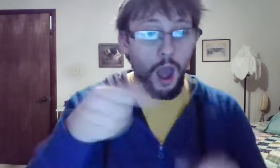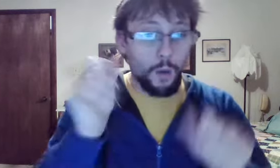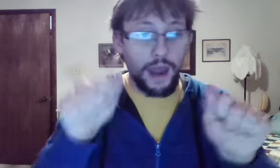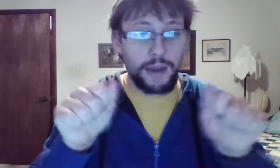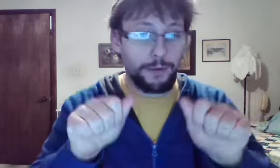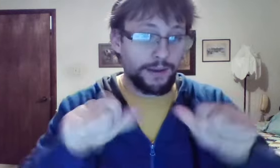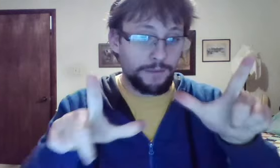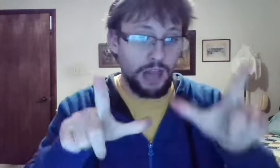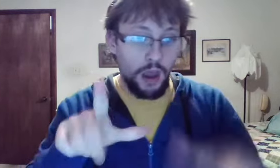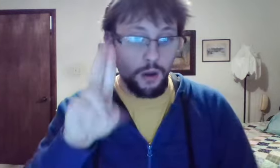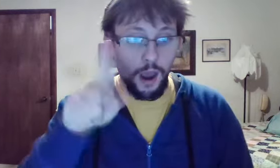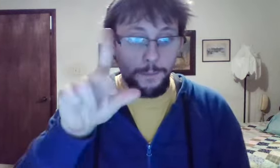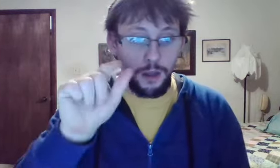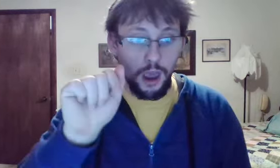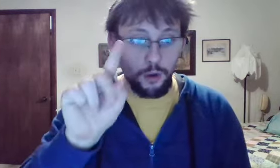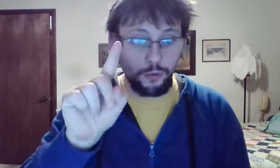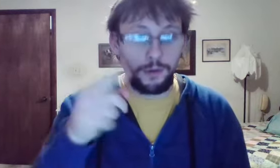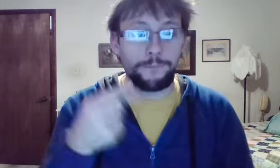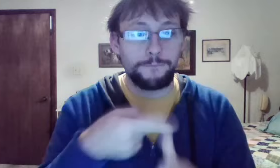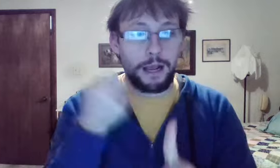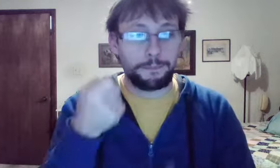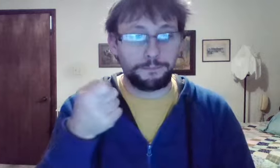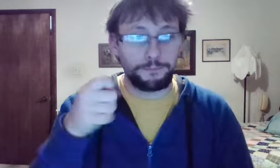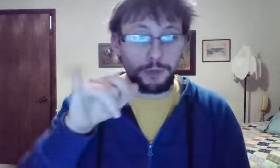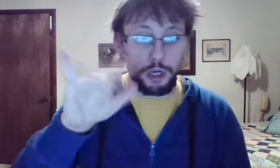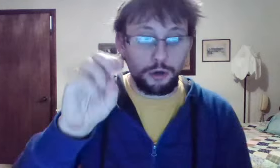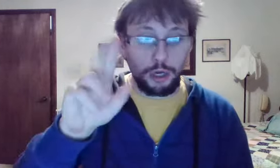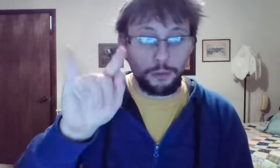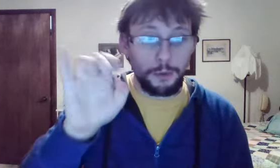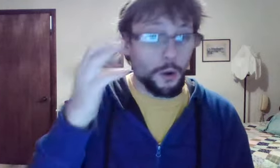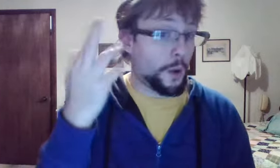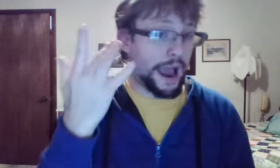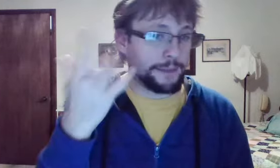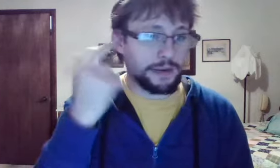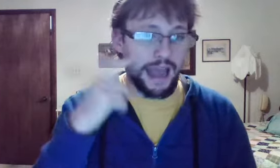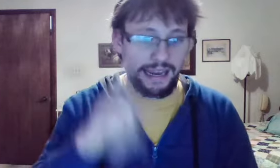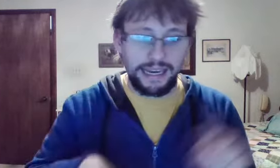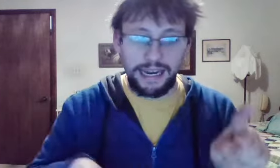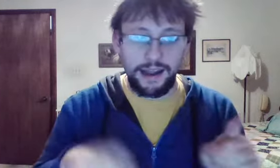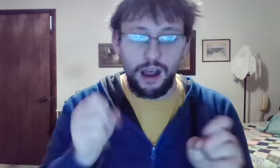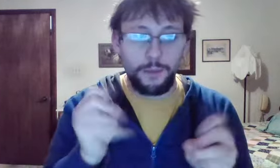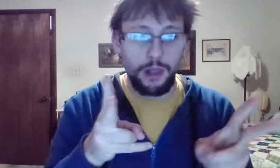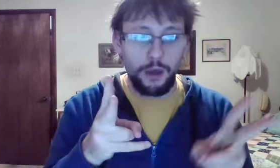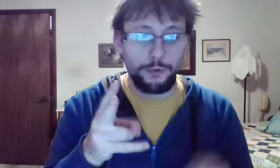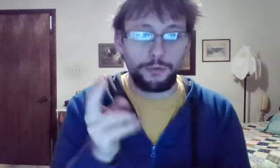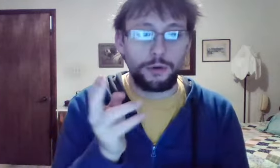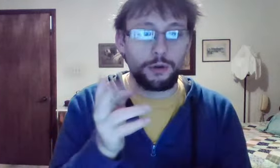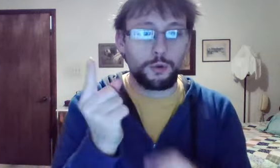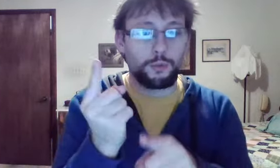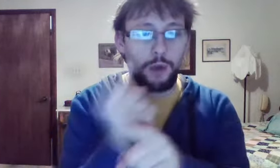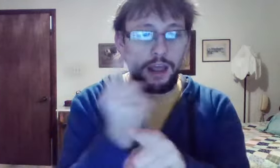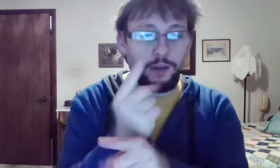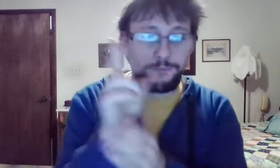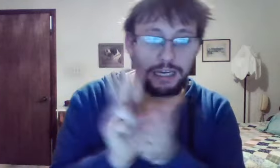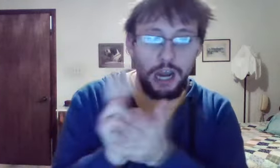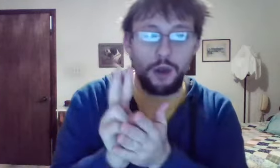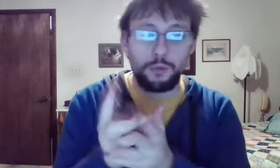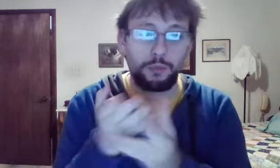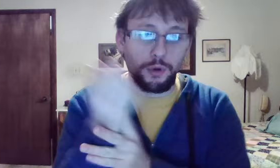I'm unable to video a video from YouTube why I think I can't. I've video a video through